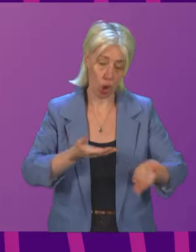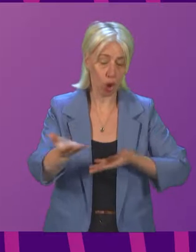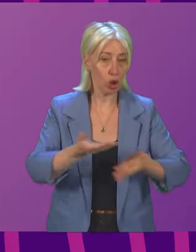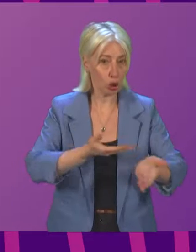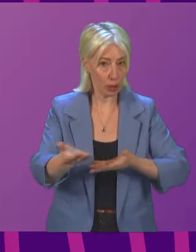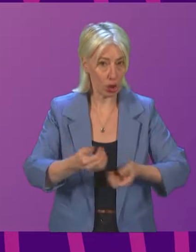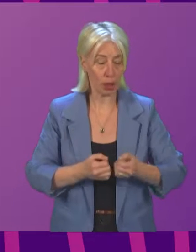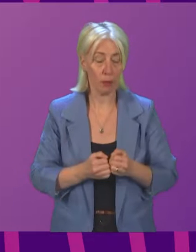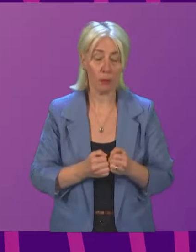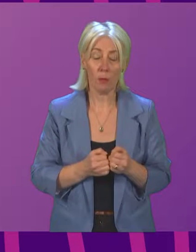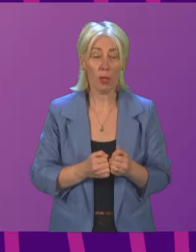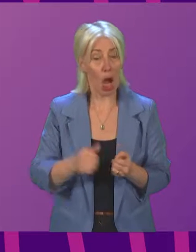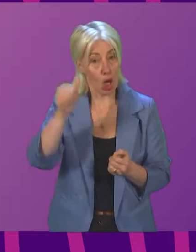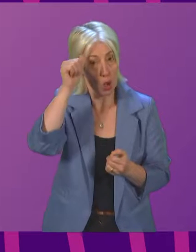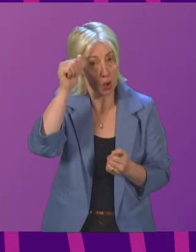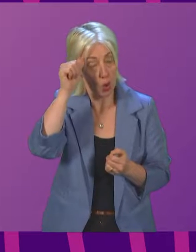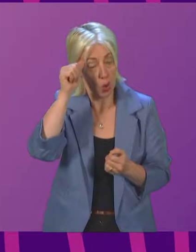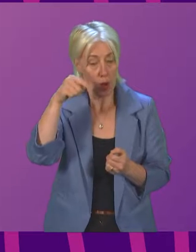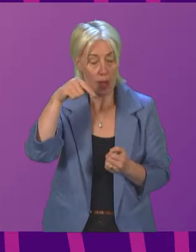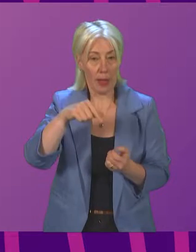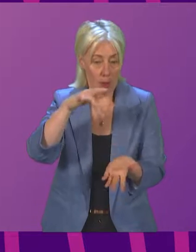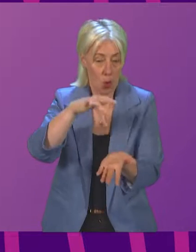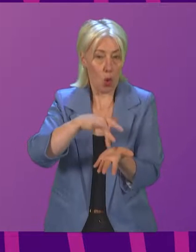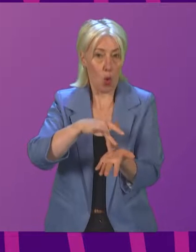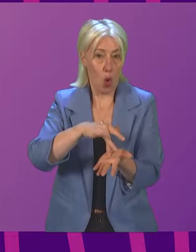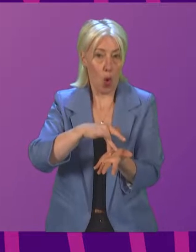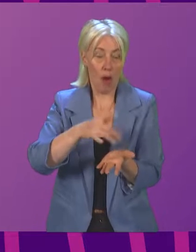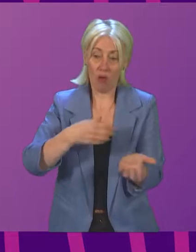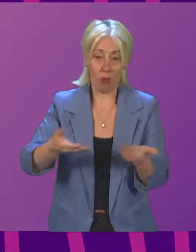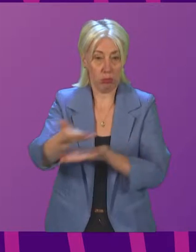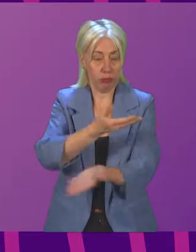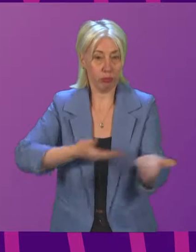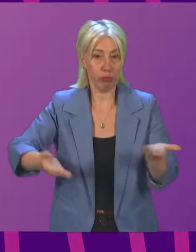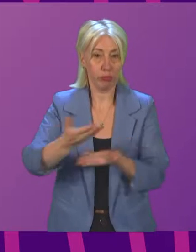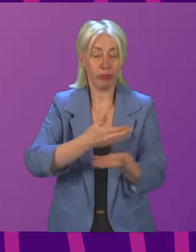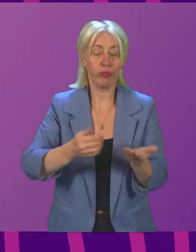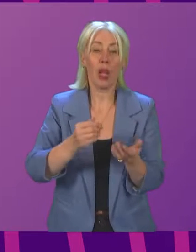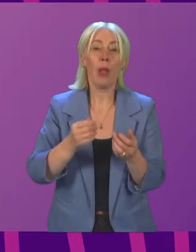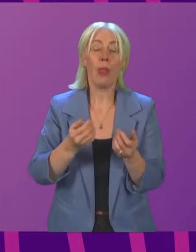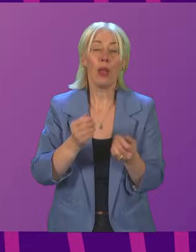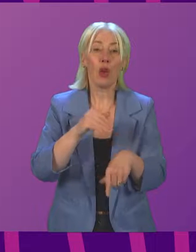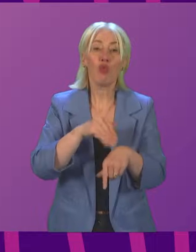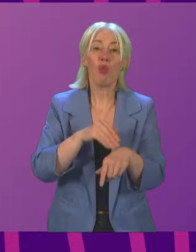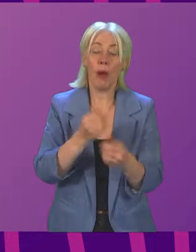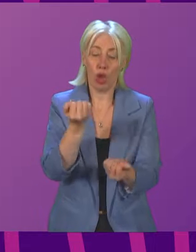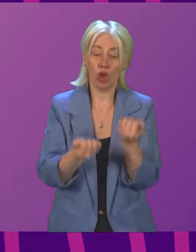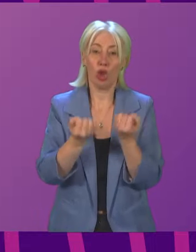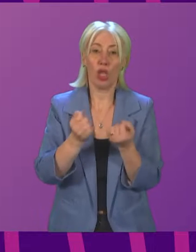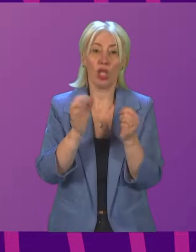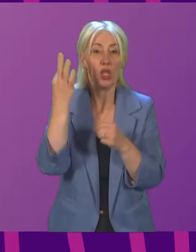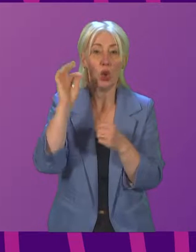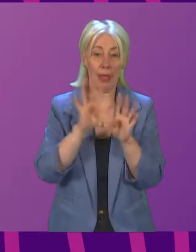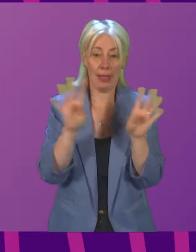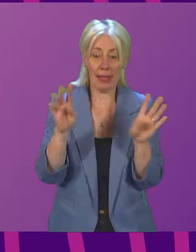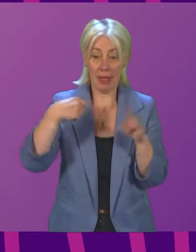acknowledge that this is something that has formed a core part of the discussion within the Criminal Justice Committee this session. Indeed, the need to